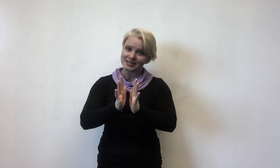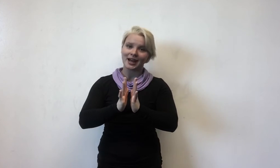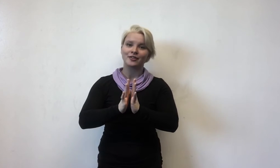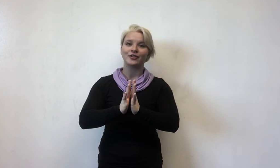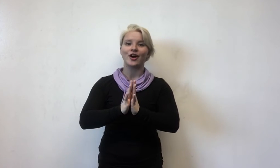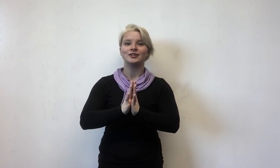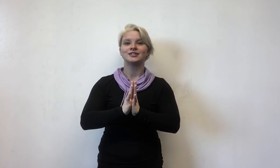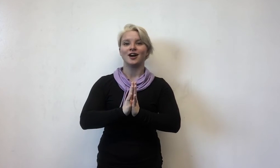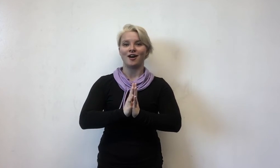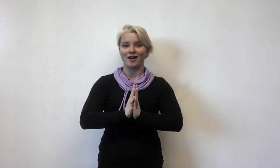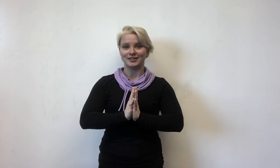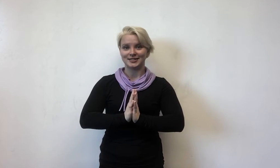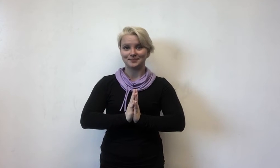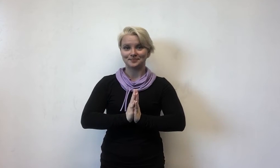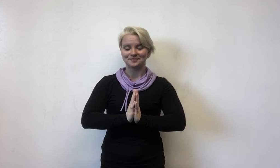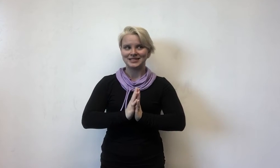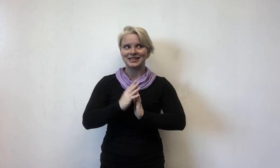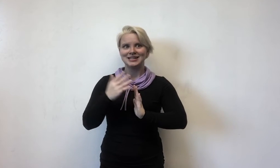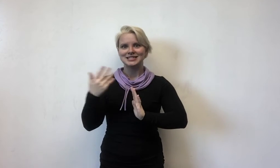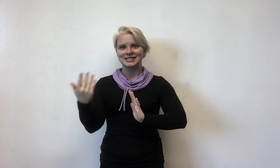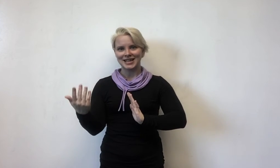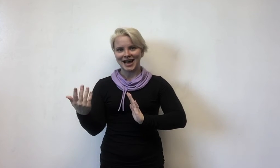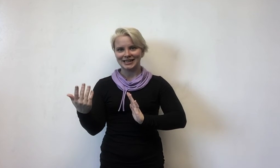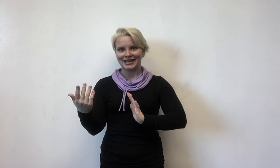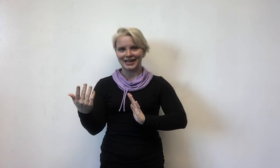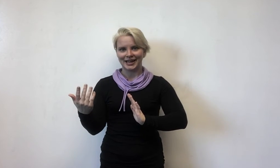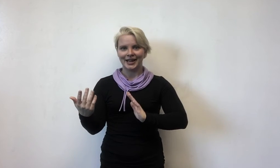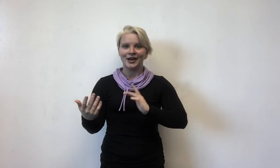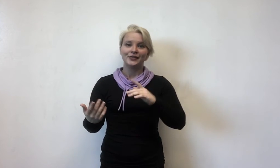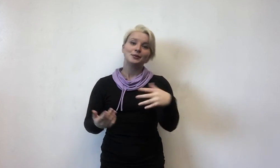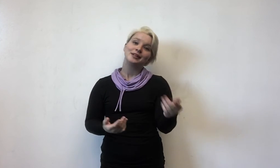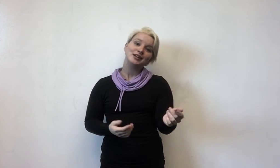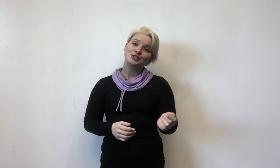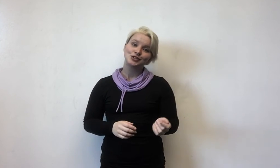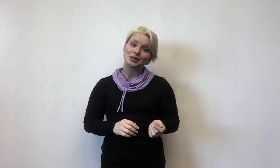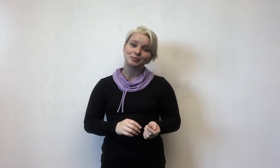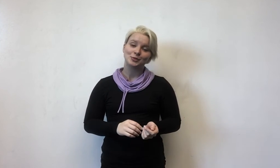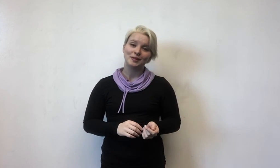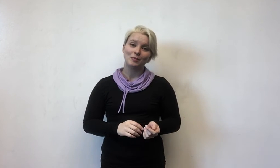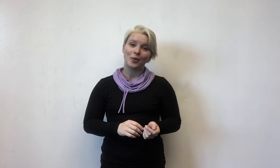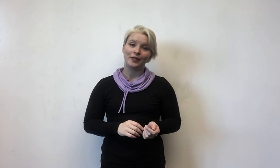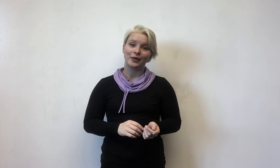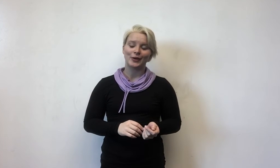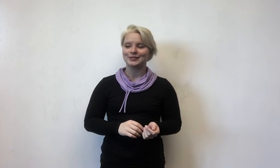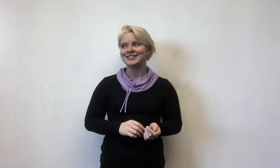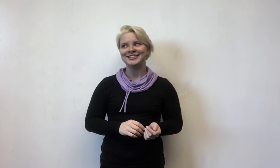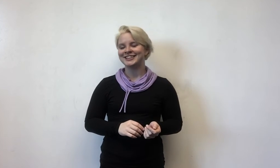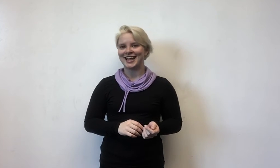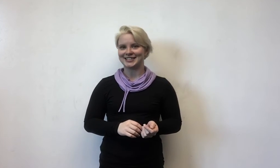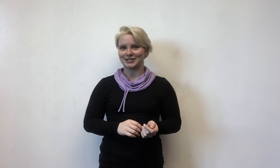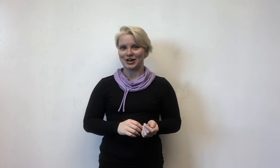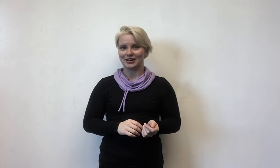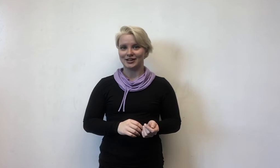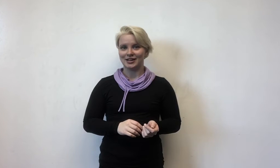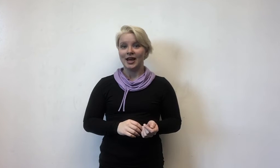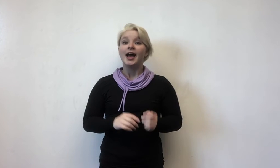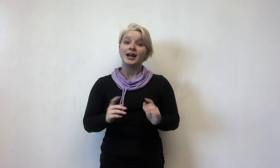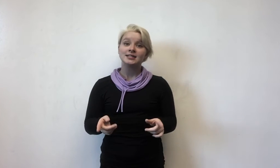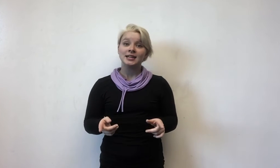together the cardstock hearts. Sadly, the relationship between the boy and the girl didn't last long, and to